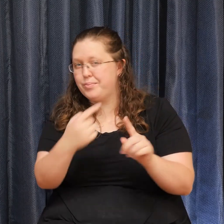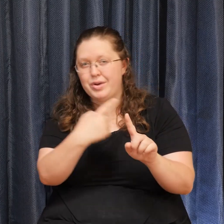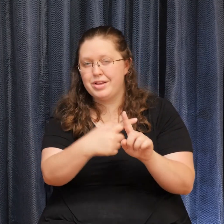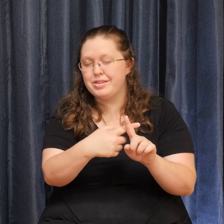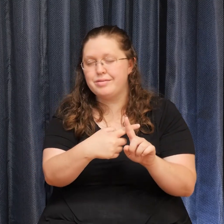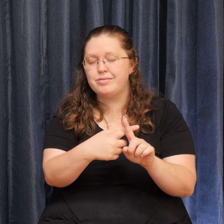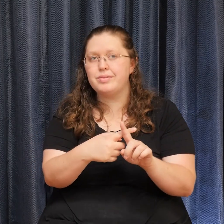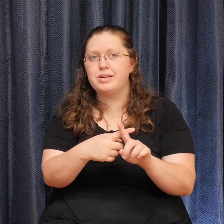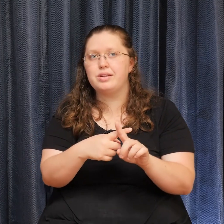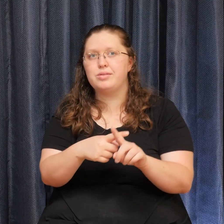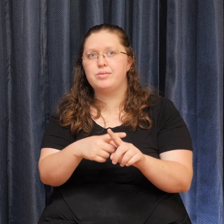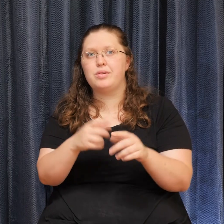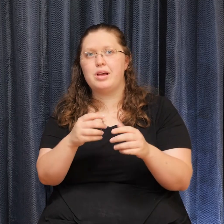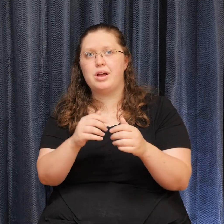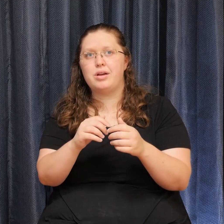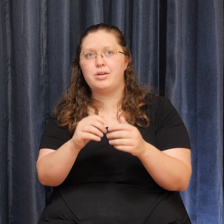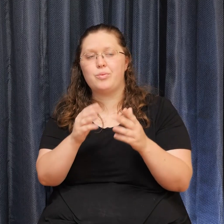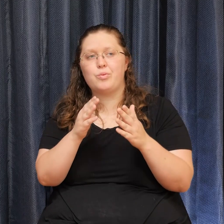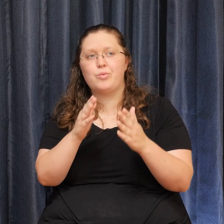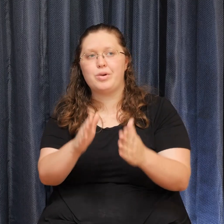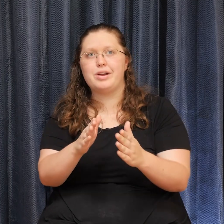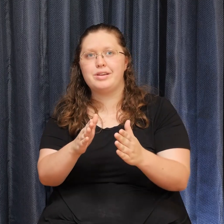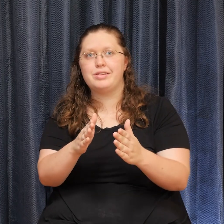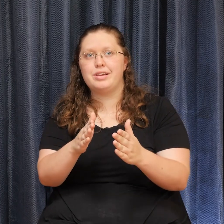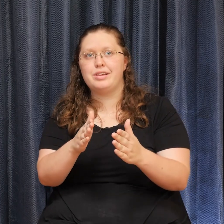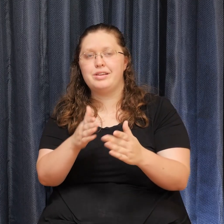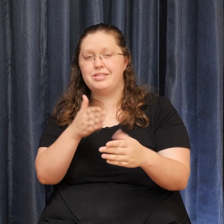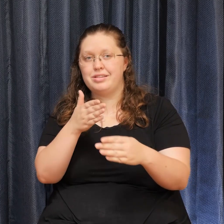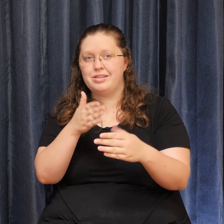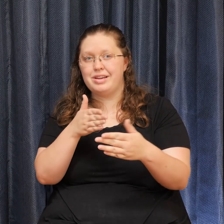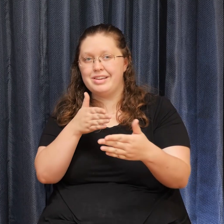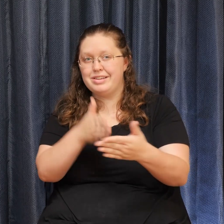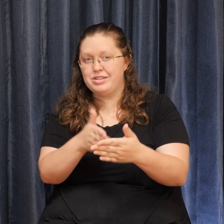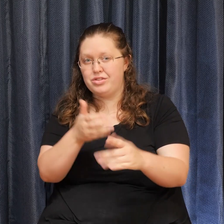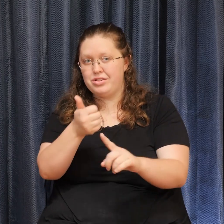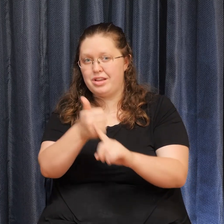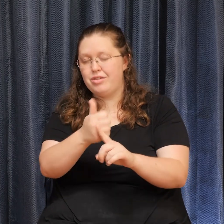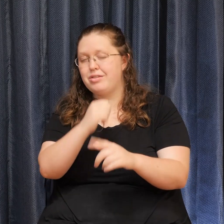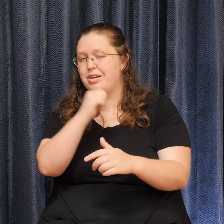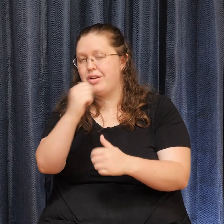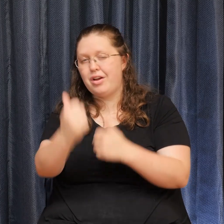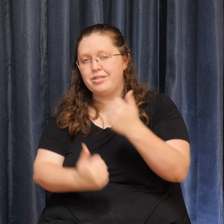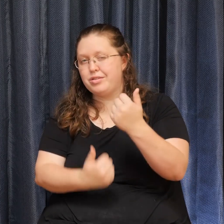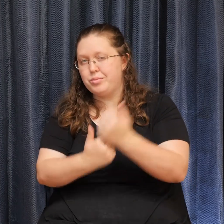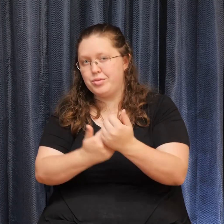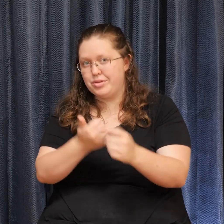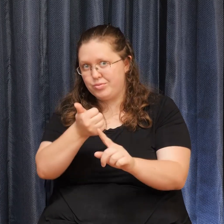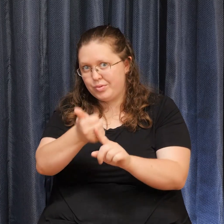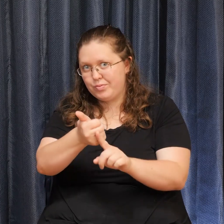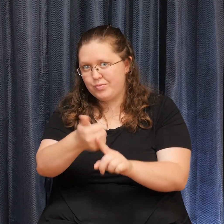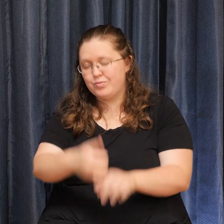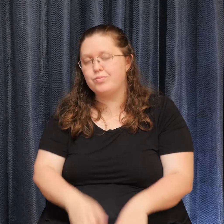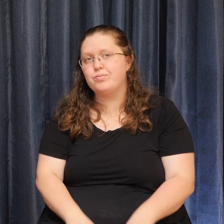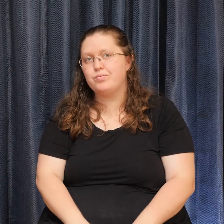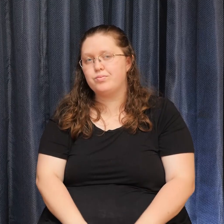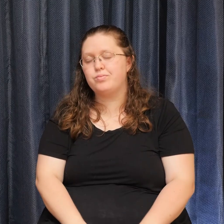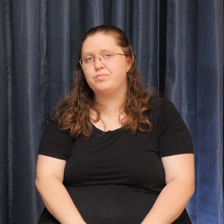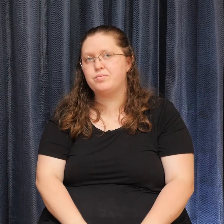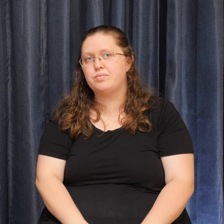denigrating In a way That is against yourself Rather than for yourself But if we go back And say And if you don't